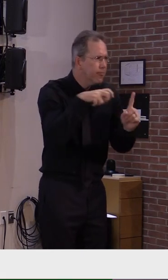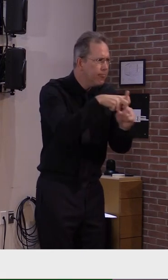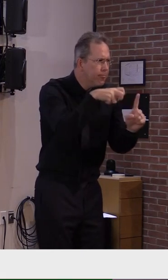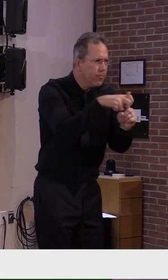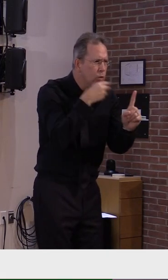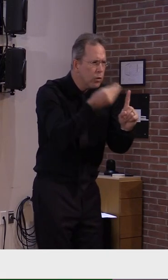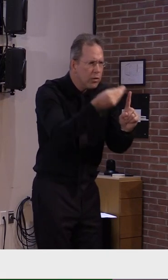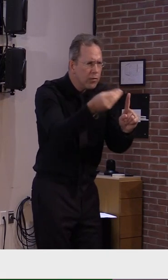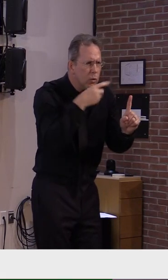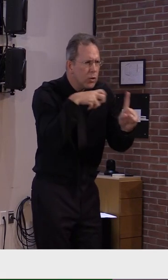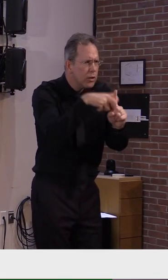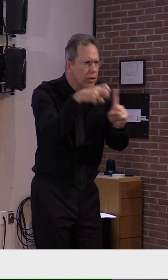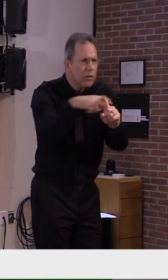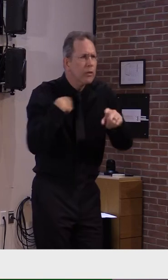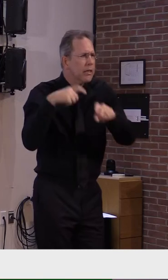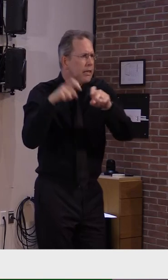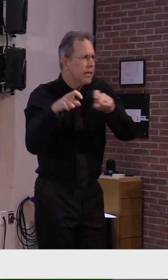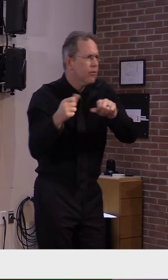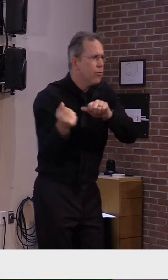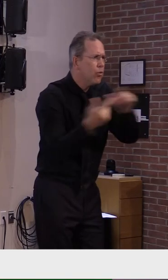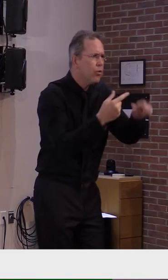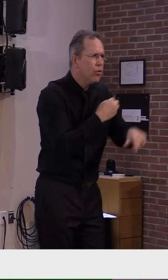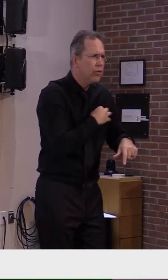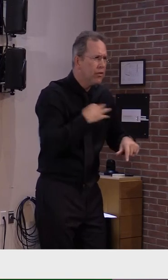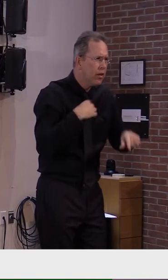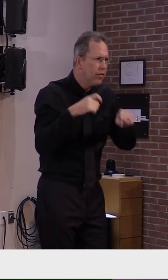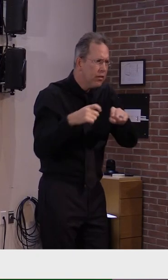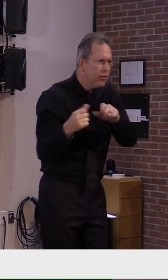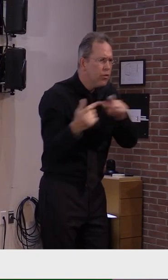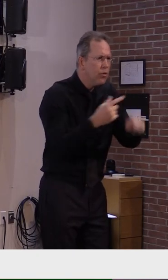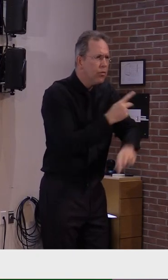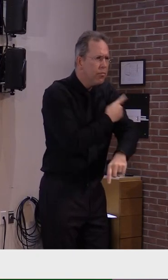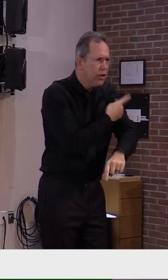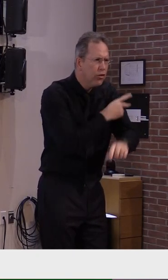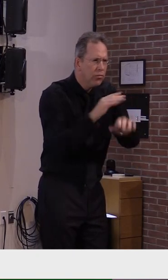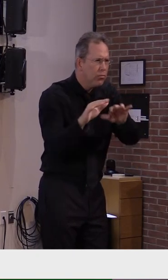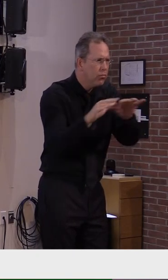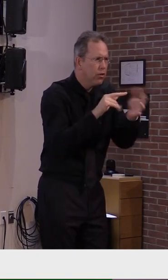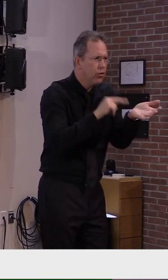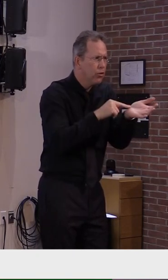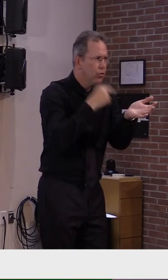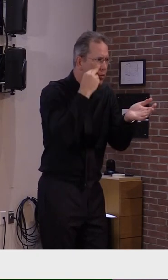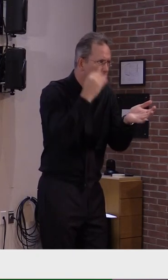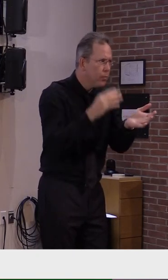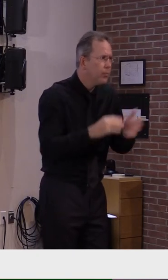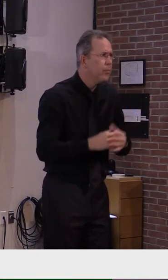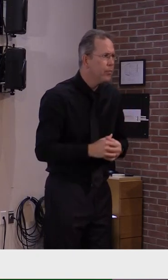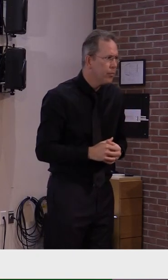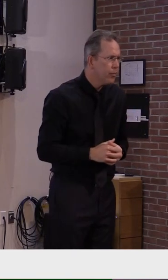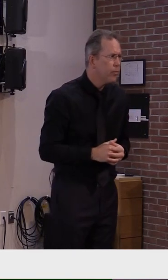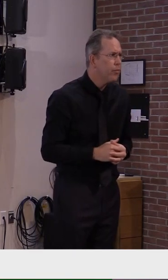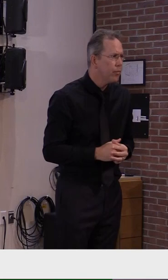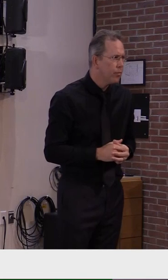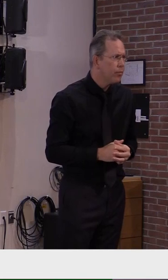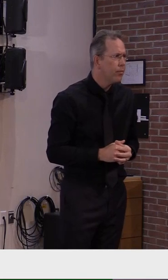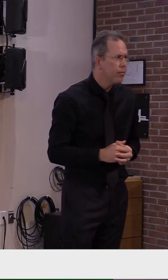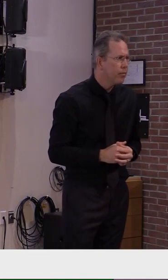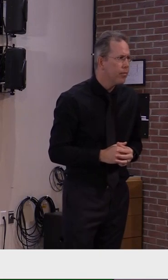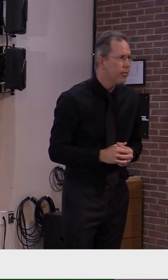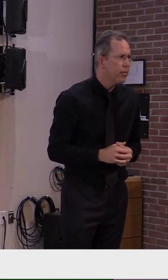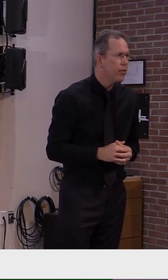weekly or bi-weekly in order to get ahead of any outbreak risk at each individual facility.